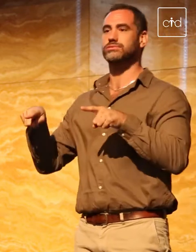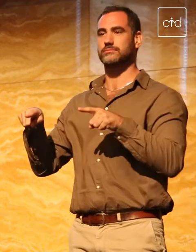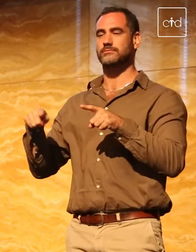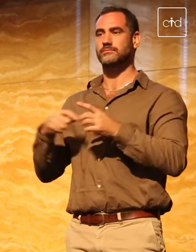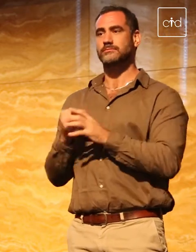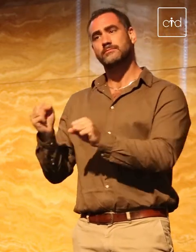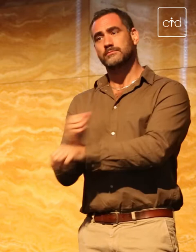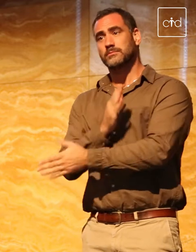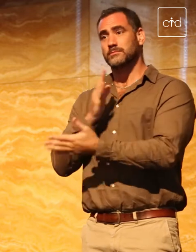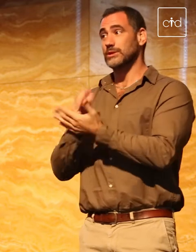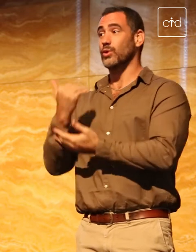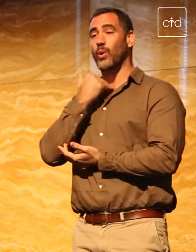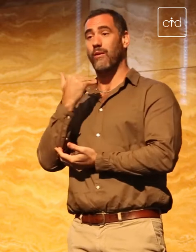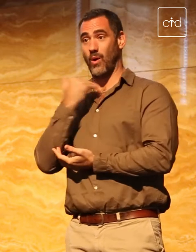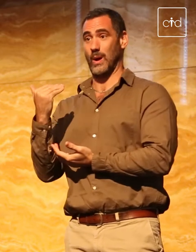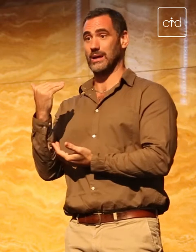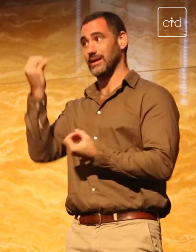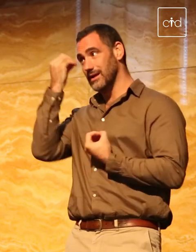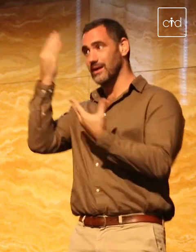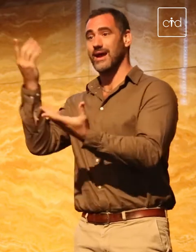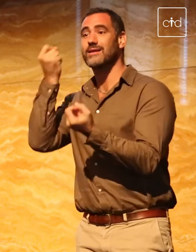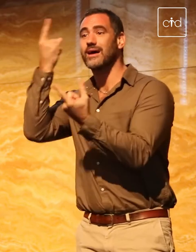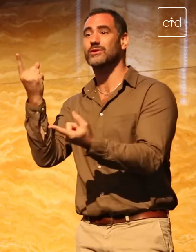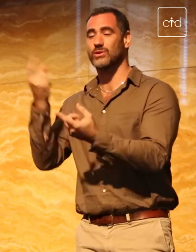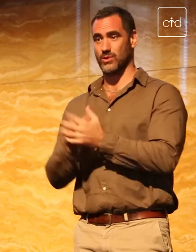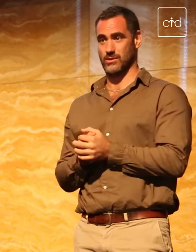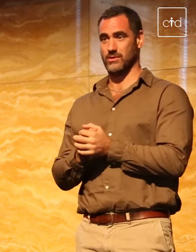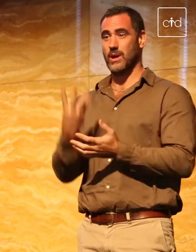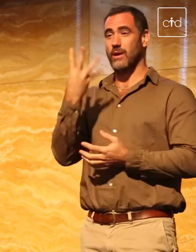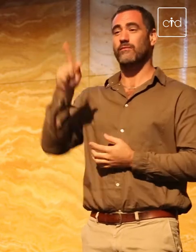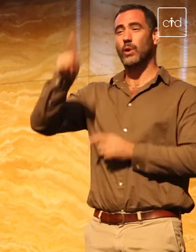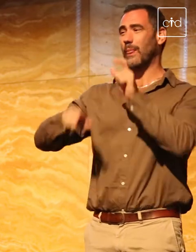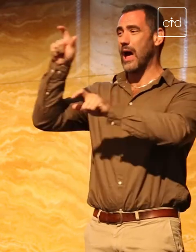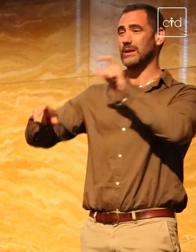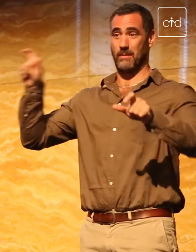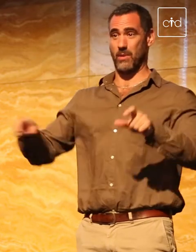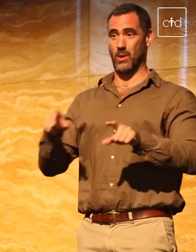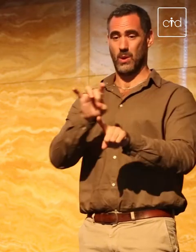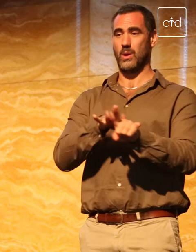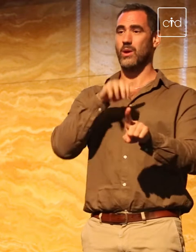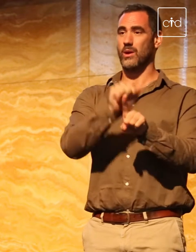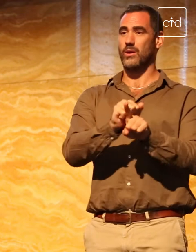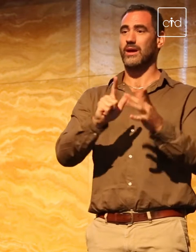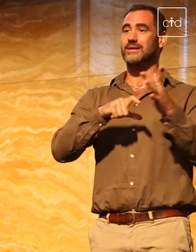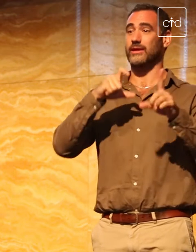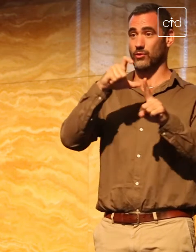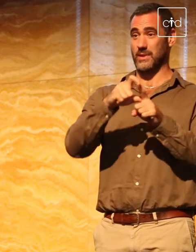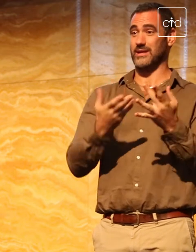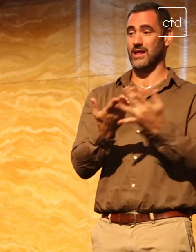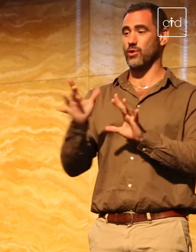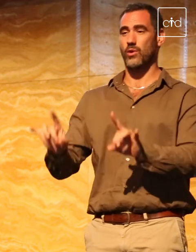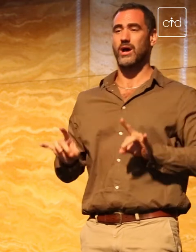country, that there are 400,000 people with intellectual disabilities across this country that could benefit from